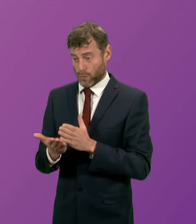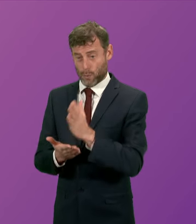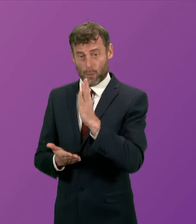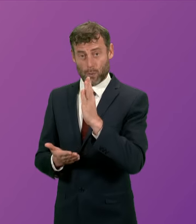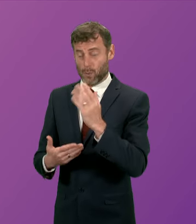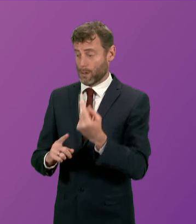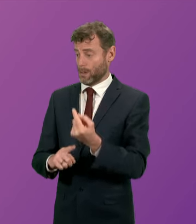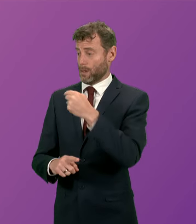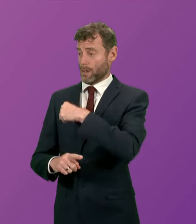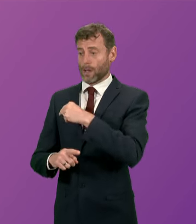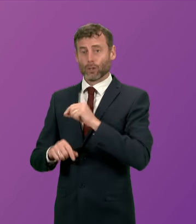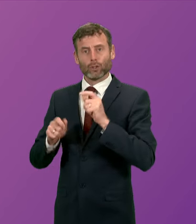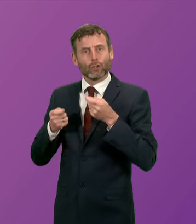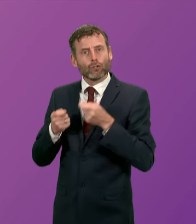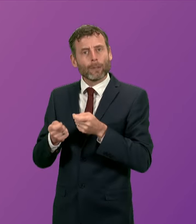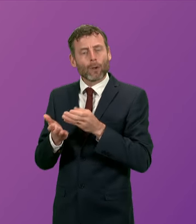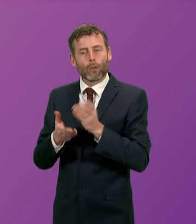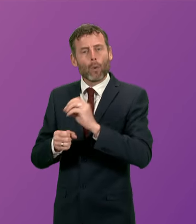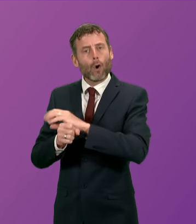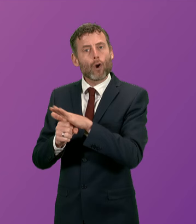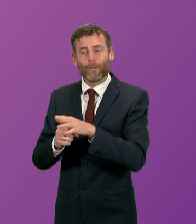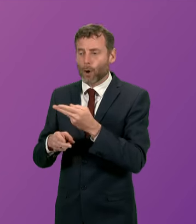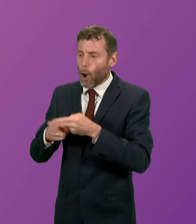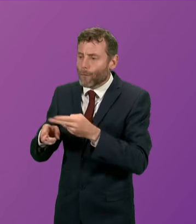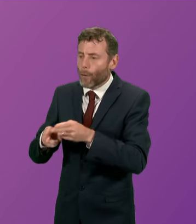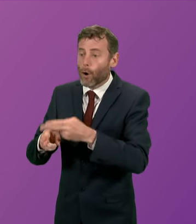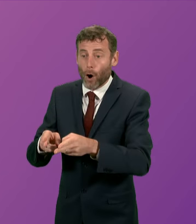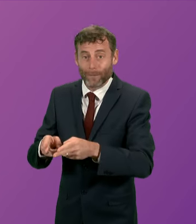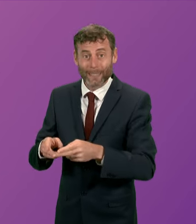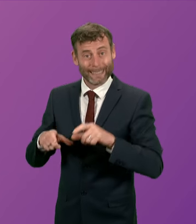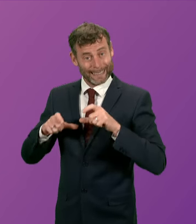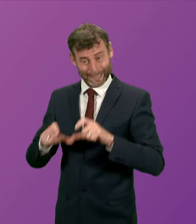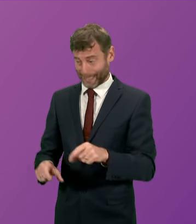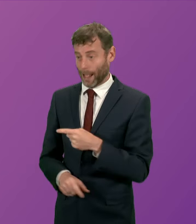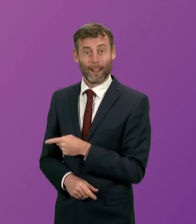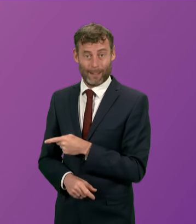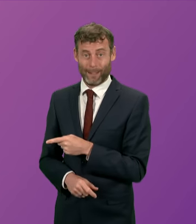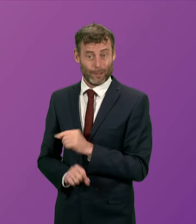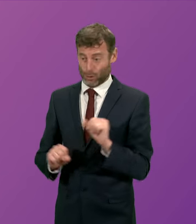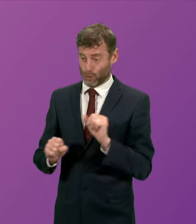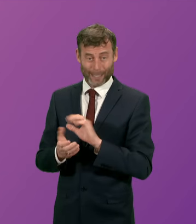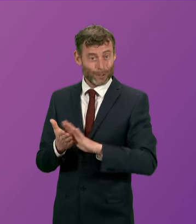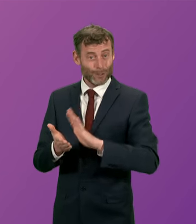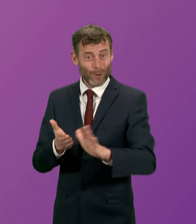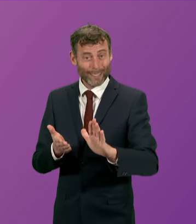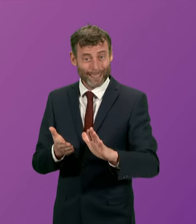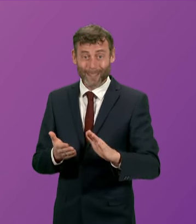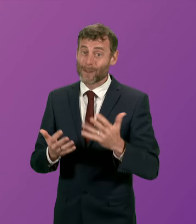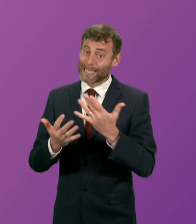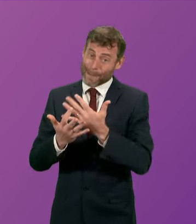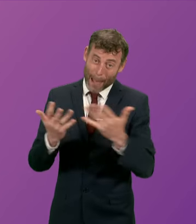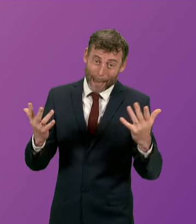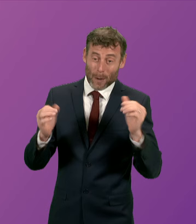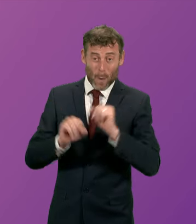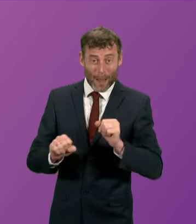cancellation of procedures during the COVID pandemic, has increased the presentation of demand on the National Health Service. And we are